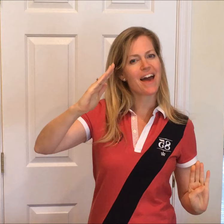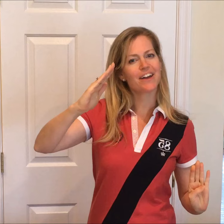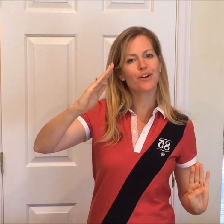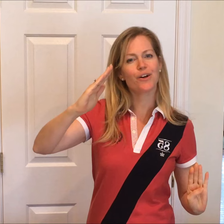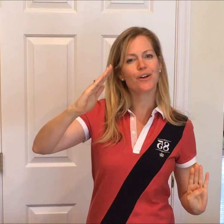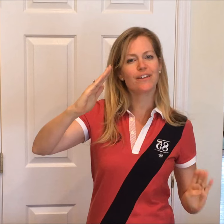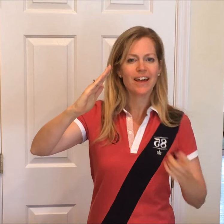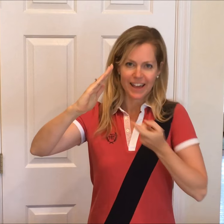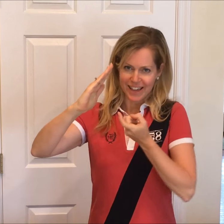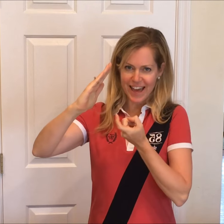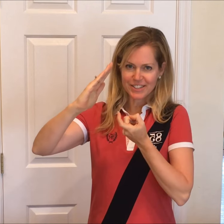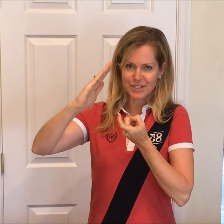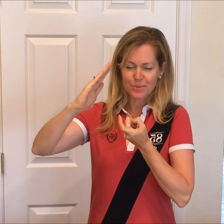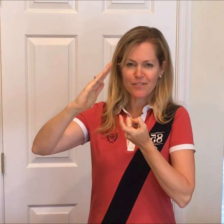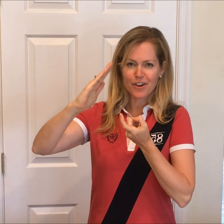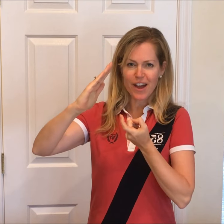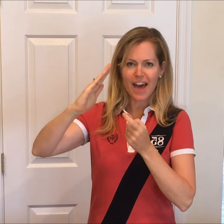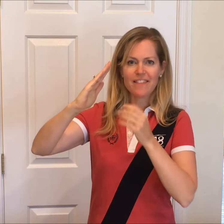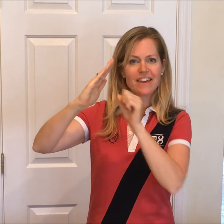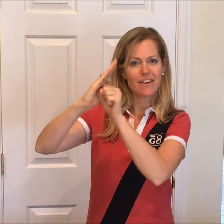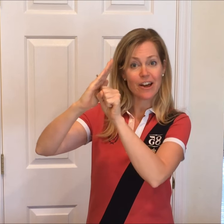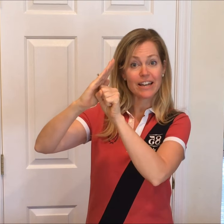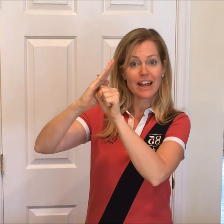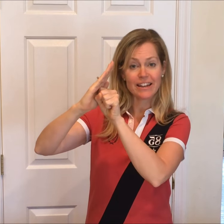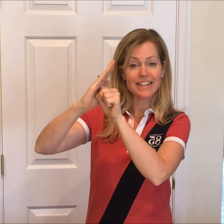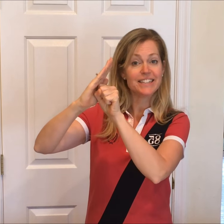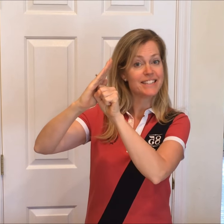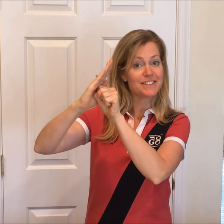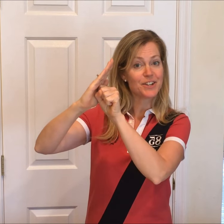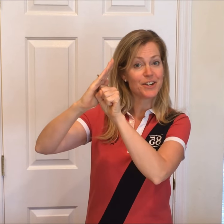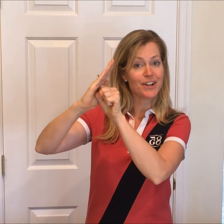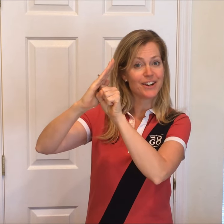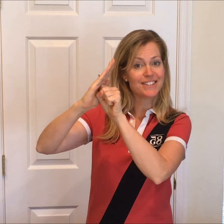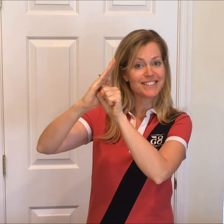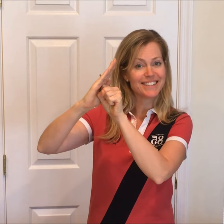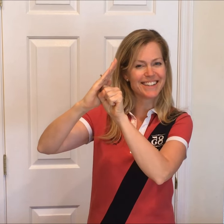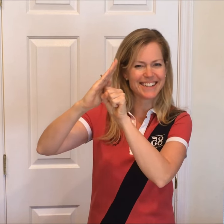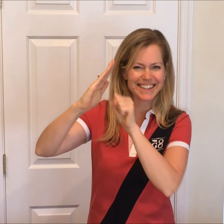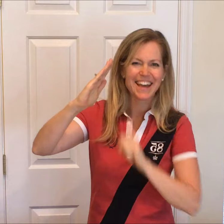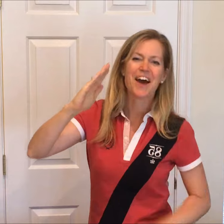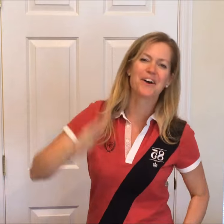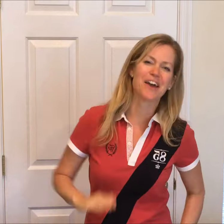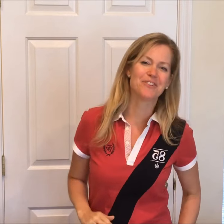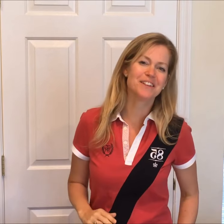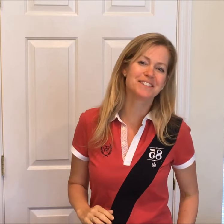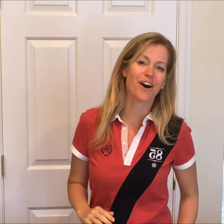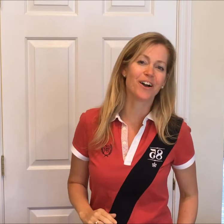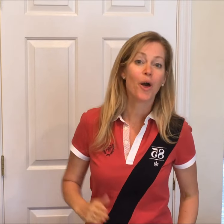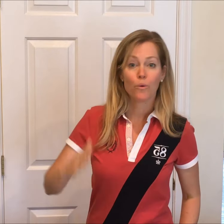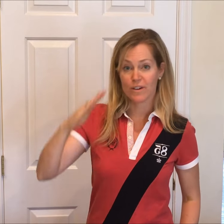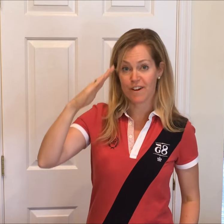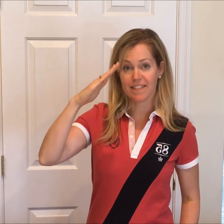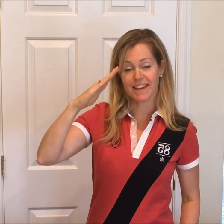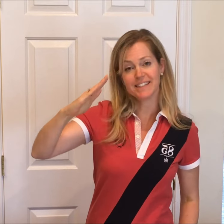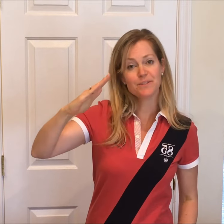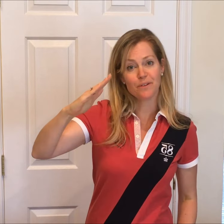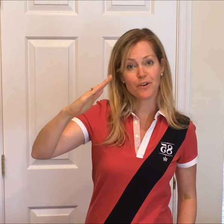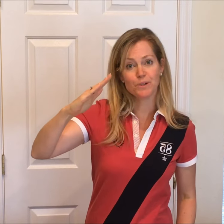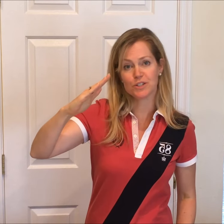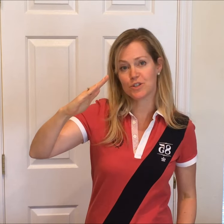Bengal, Ganges River and the eighth Indian Desert. Okay, for this song, we find the Indus River, which is